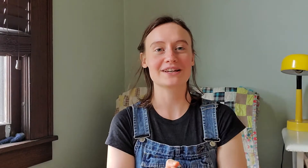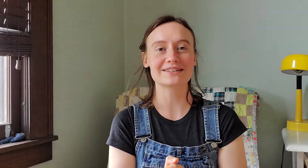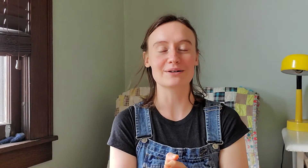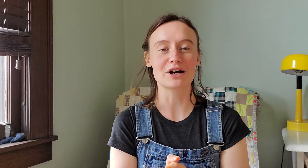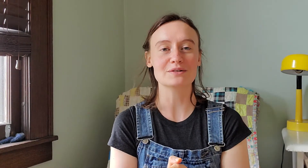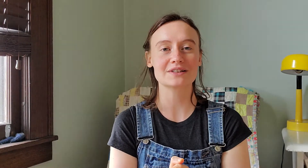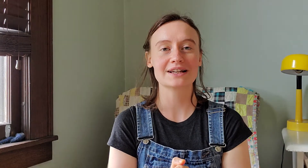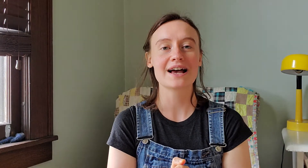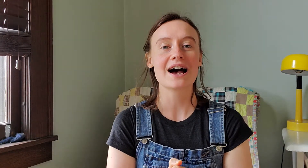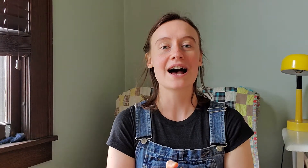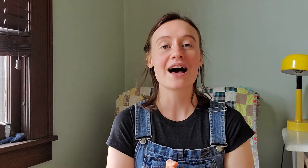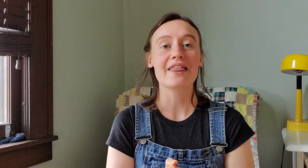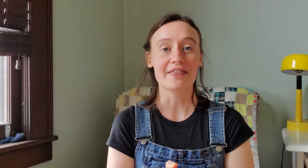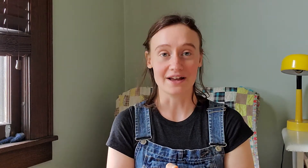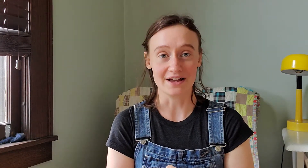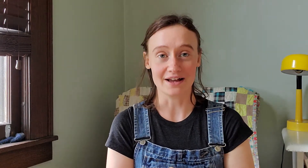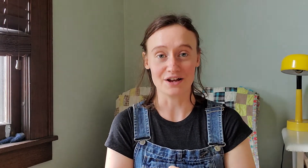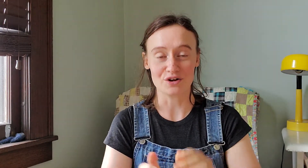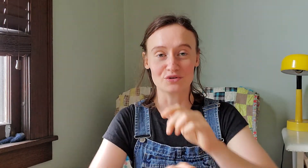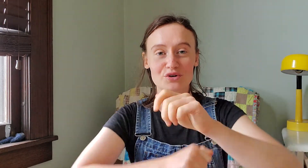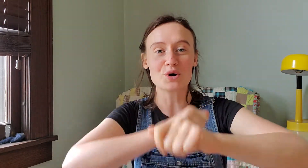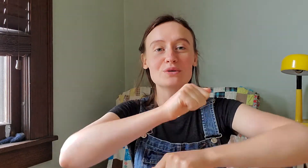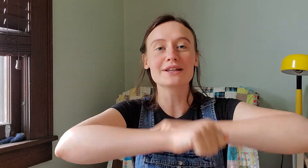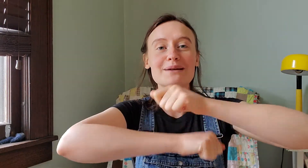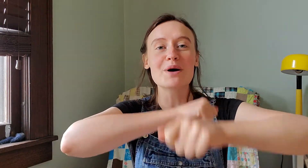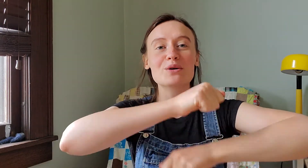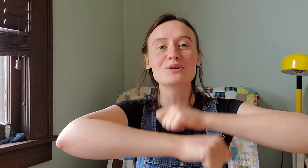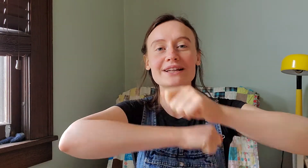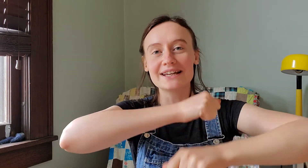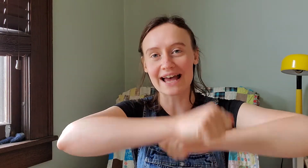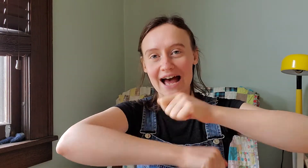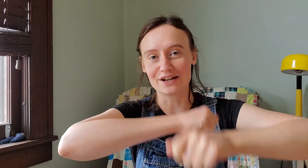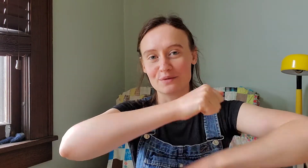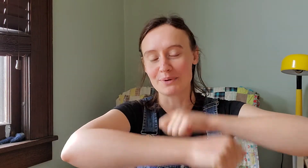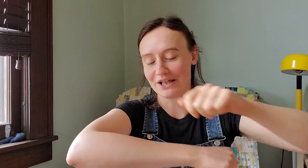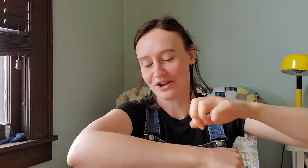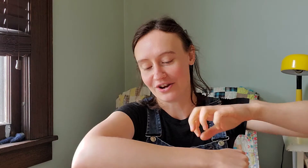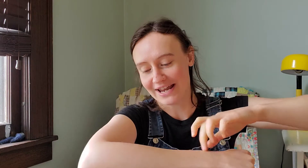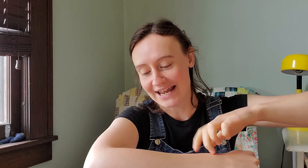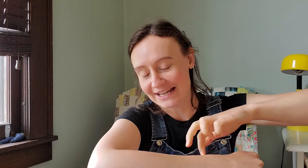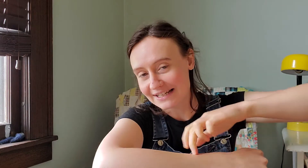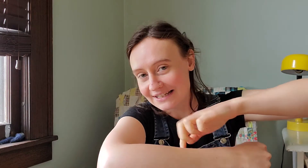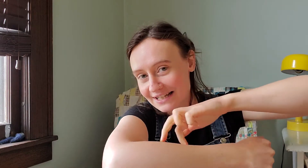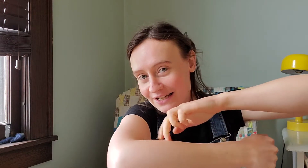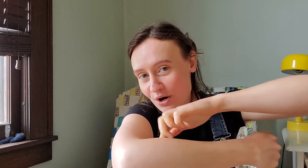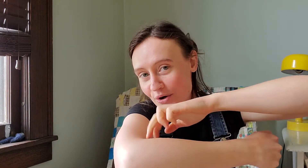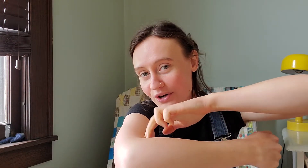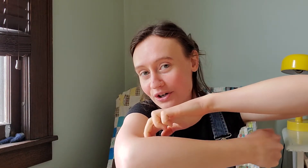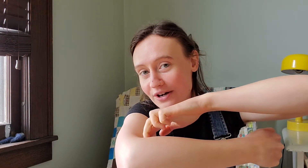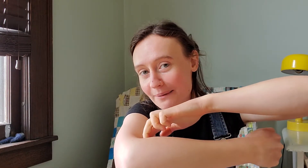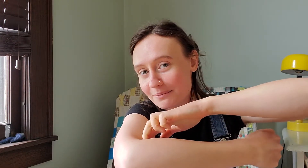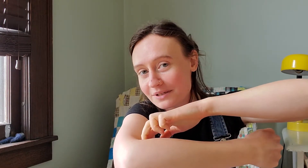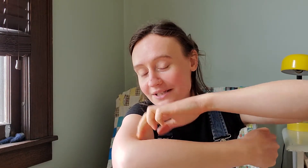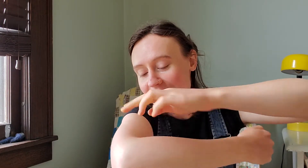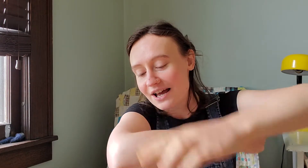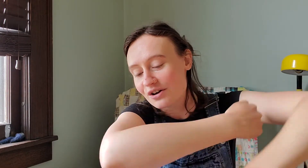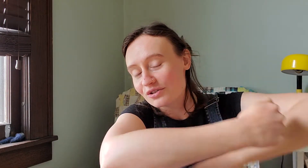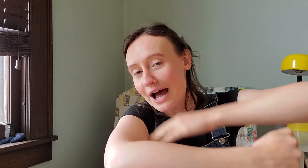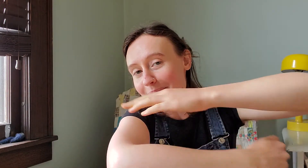here's how it goes. The Roly-Poly Caterpillar into the corner crept, wrapped